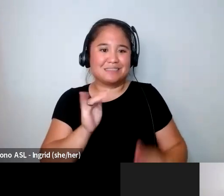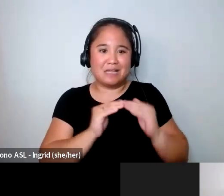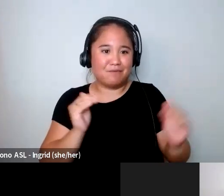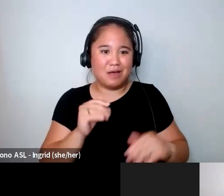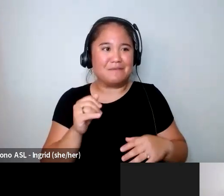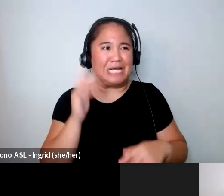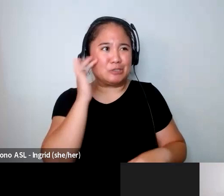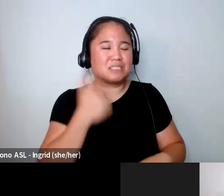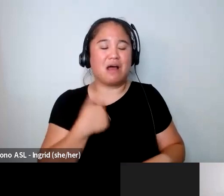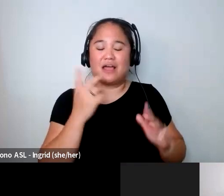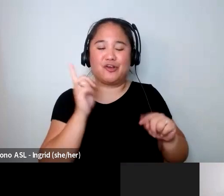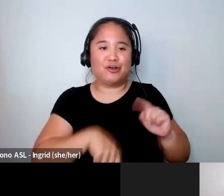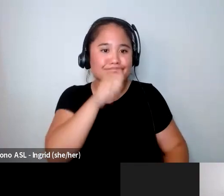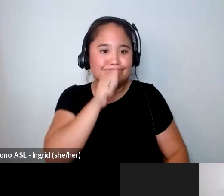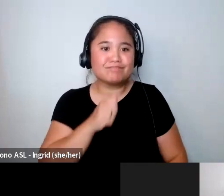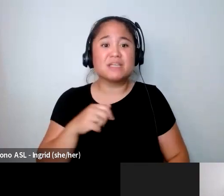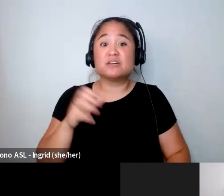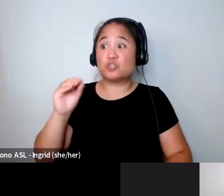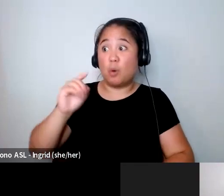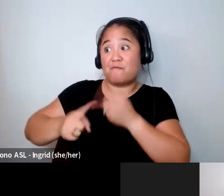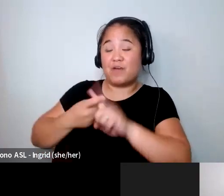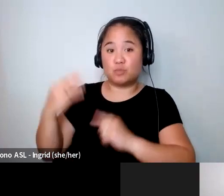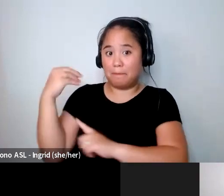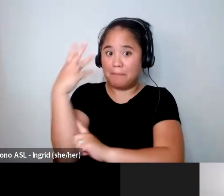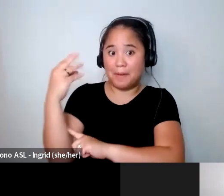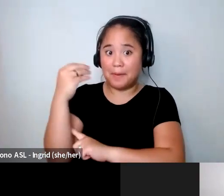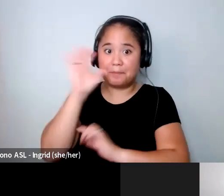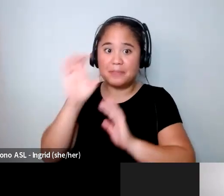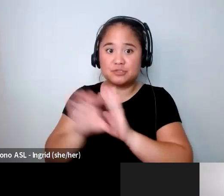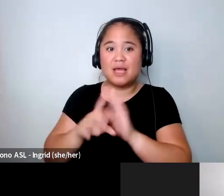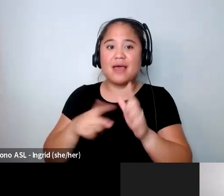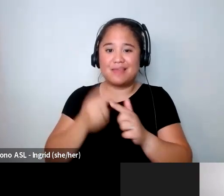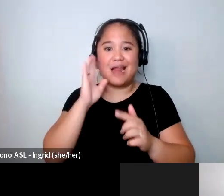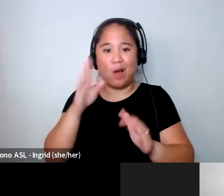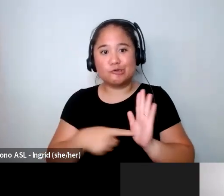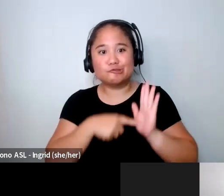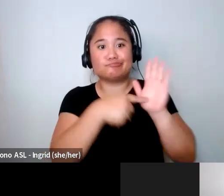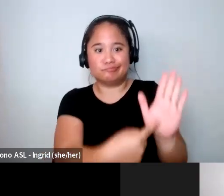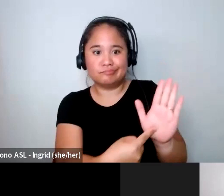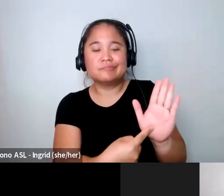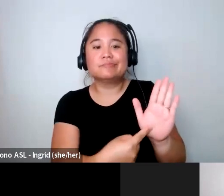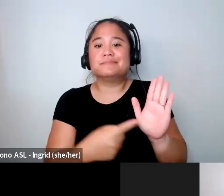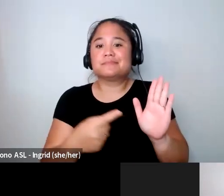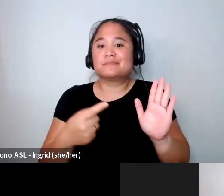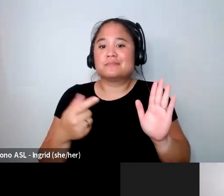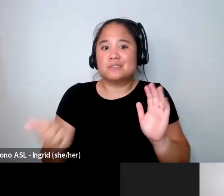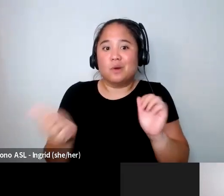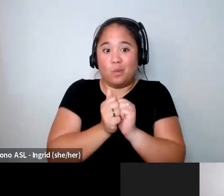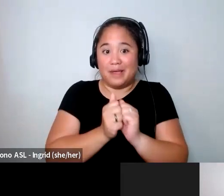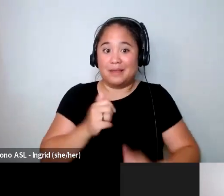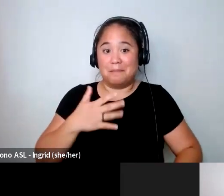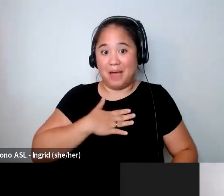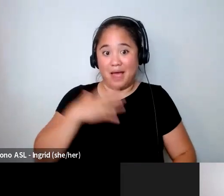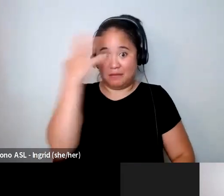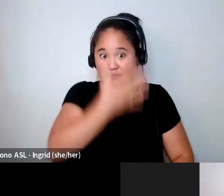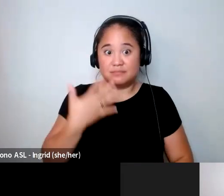so I had my friends take pictures of me which I would emulate um it with my own self right and